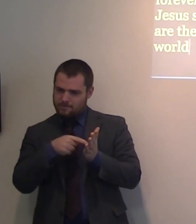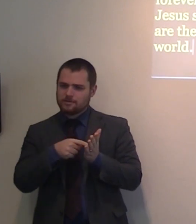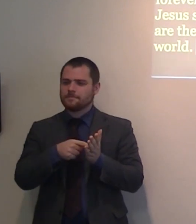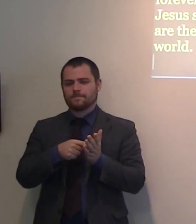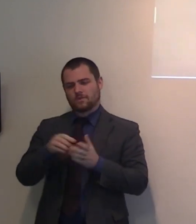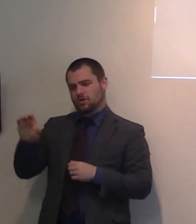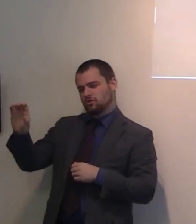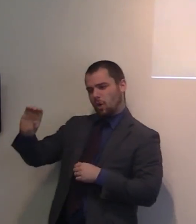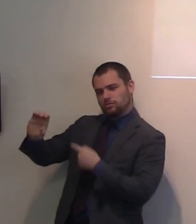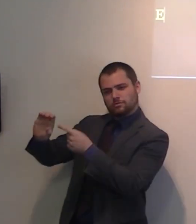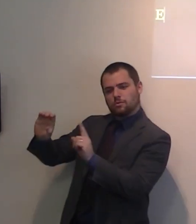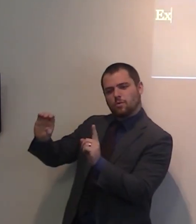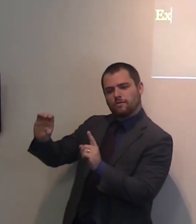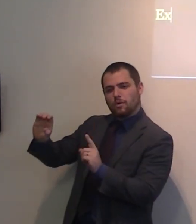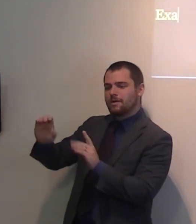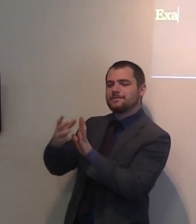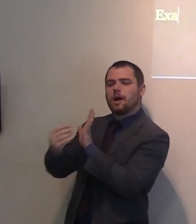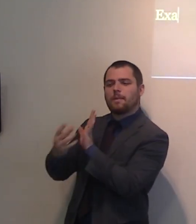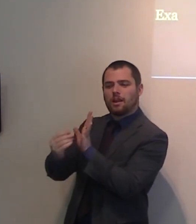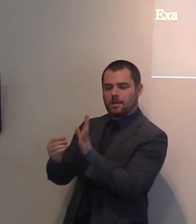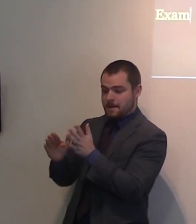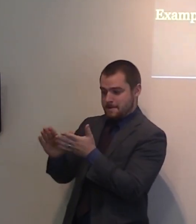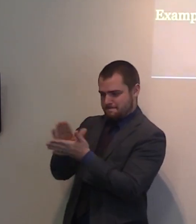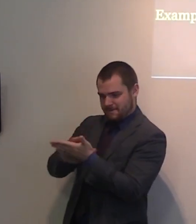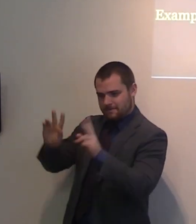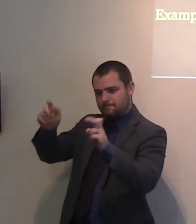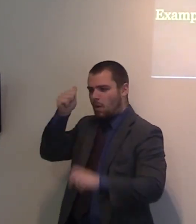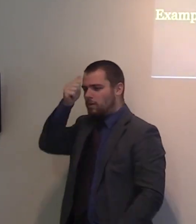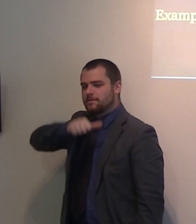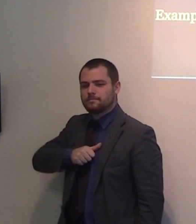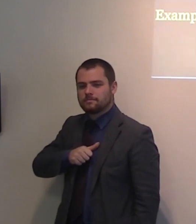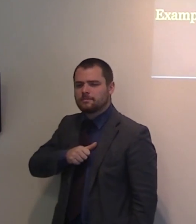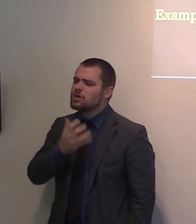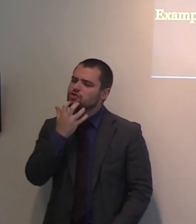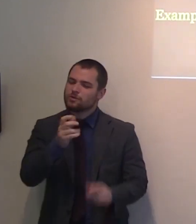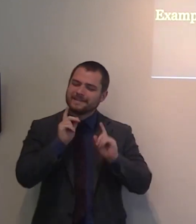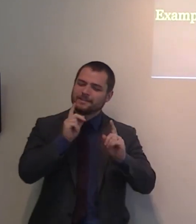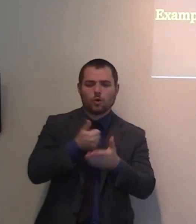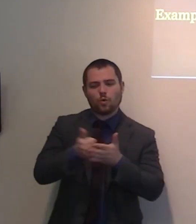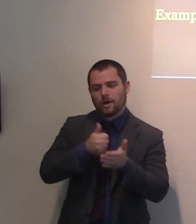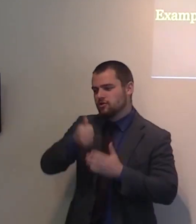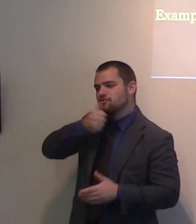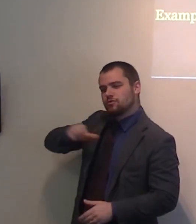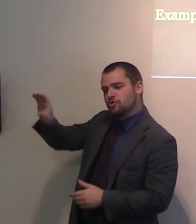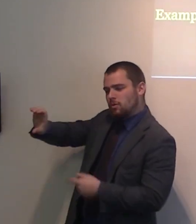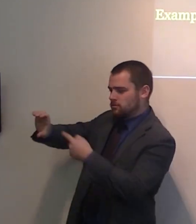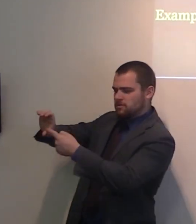the Jewish rabbis, were using salt to speak about wisdom. And this is why Paul said, in Colossians chapter 4, verse